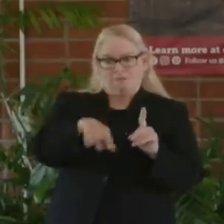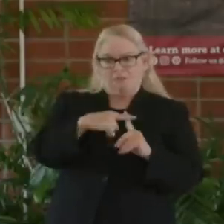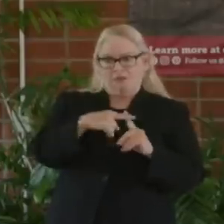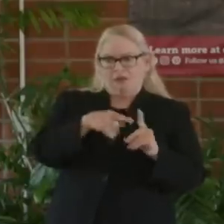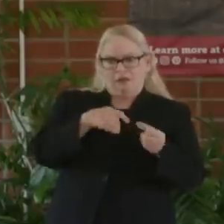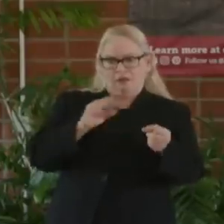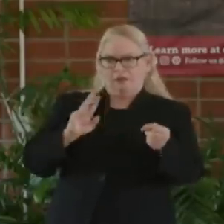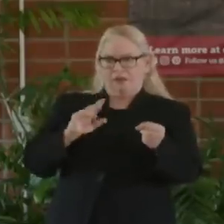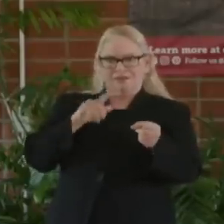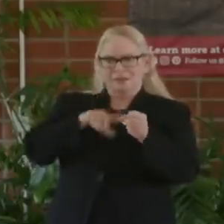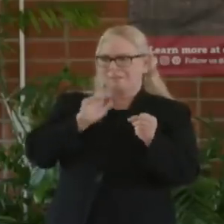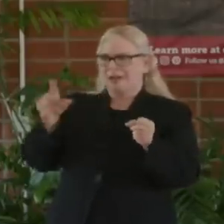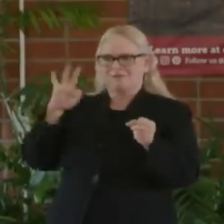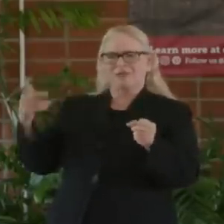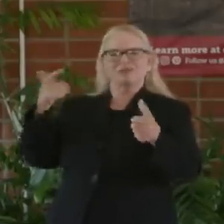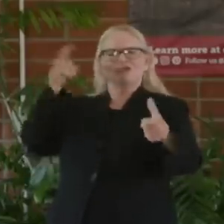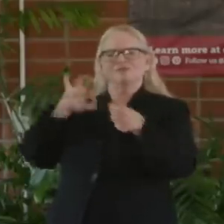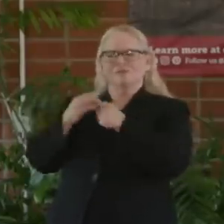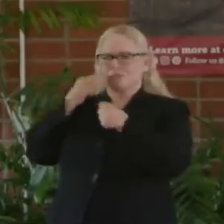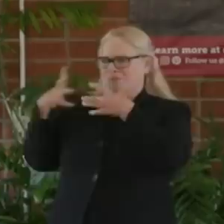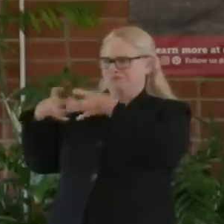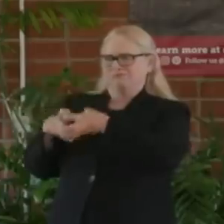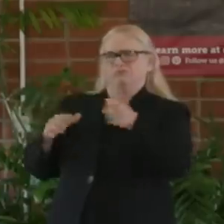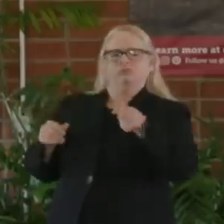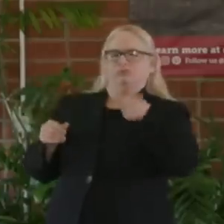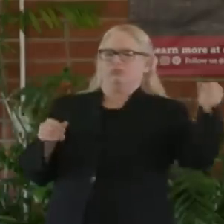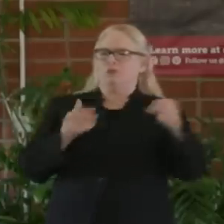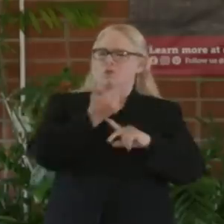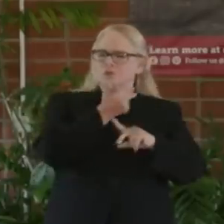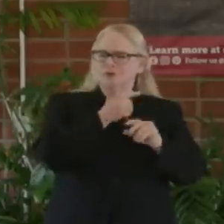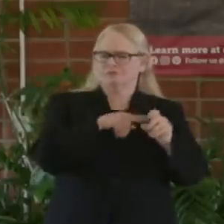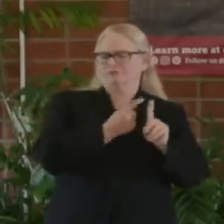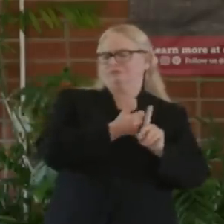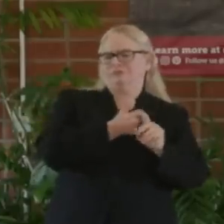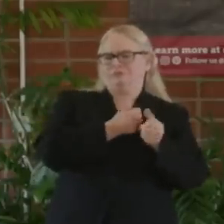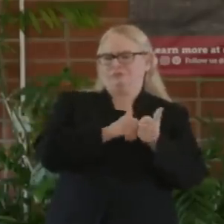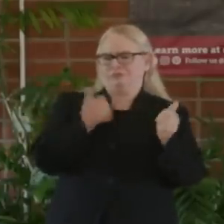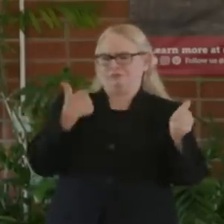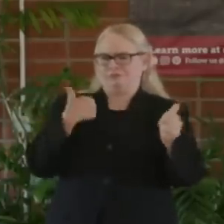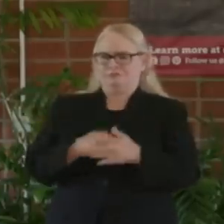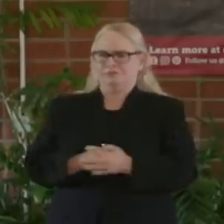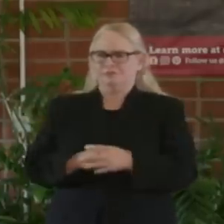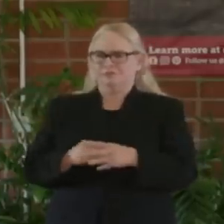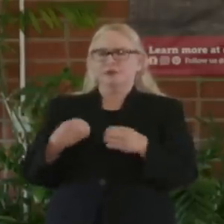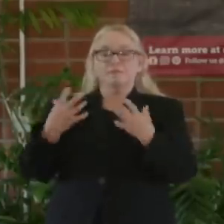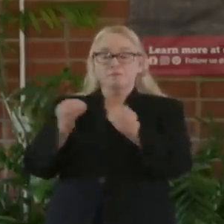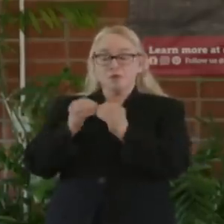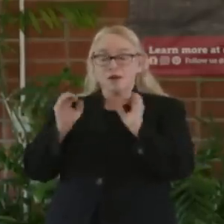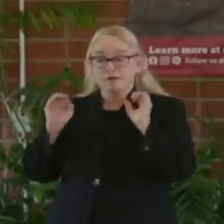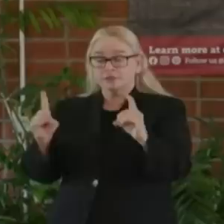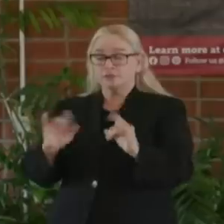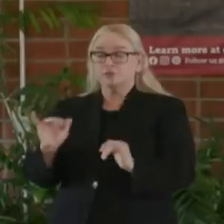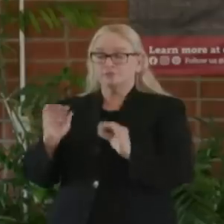primarily hotel vouchers that we're supplementing and increased education, more targeted engagement to not